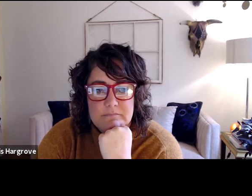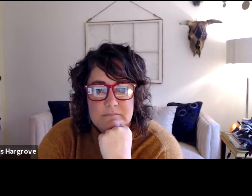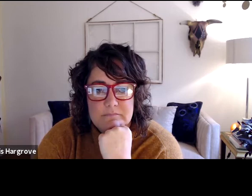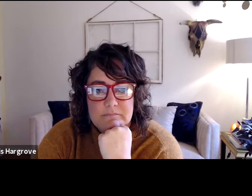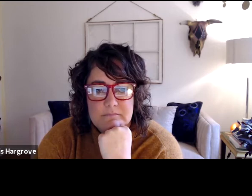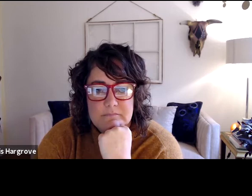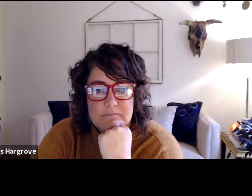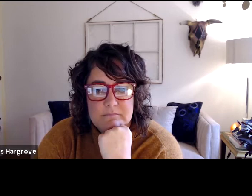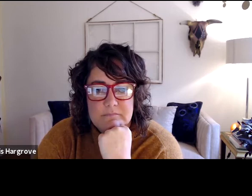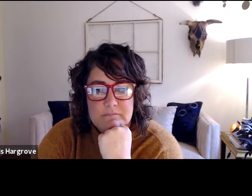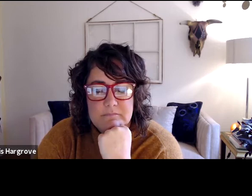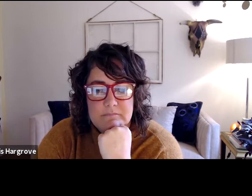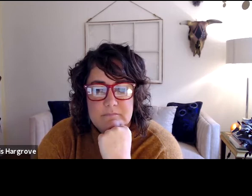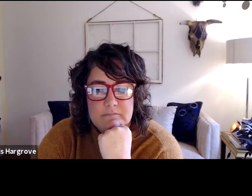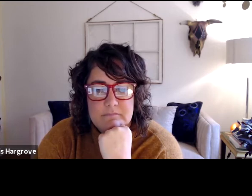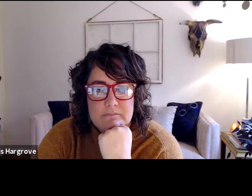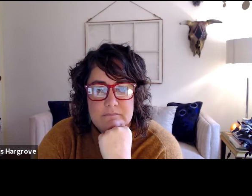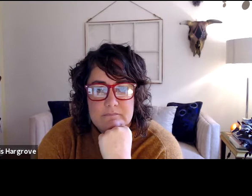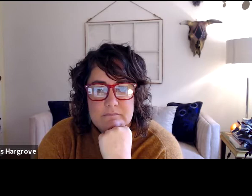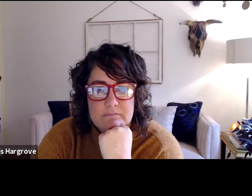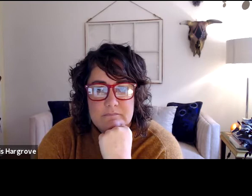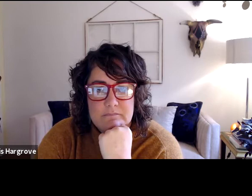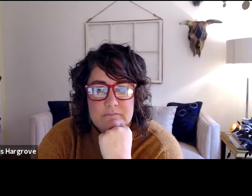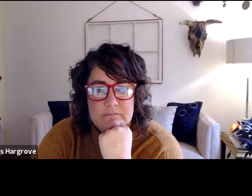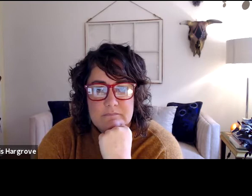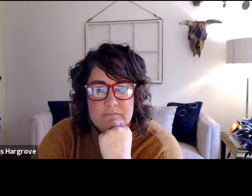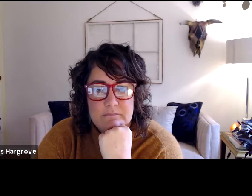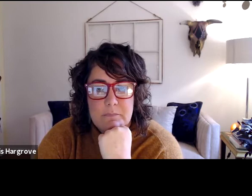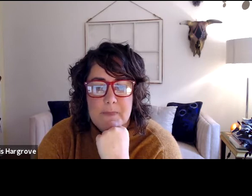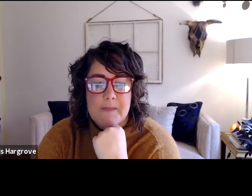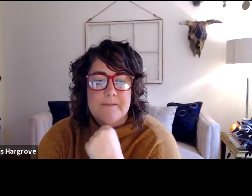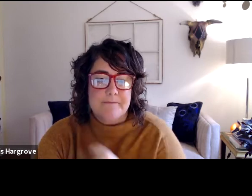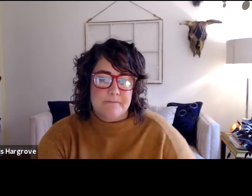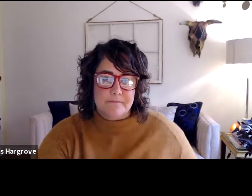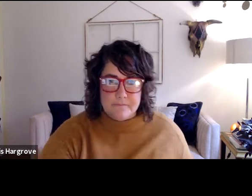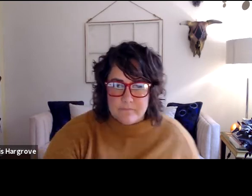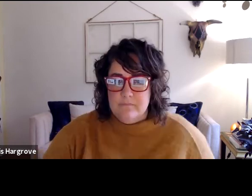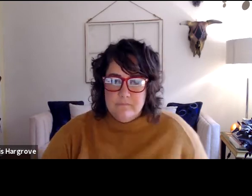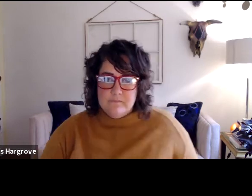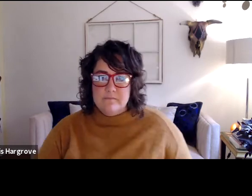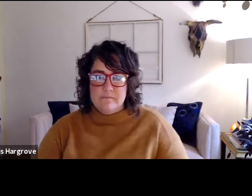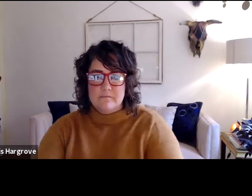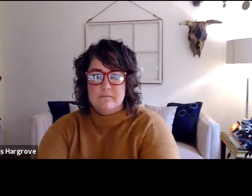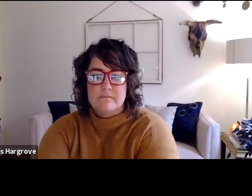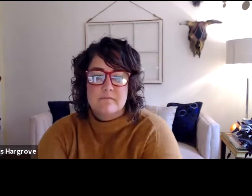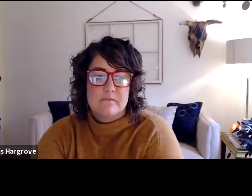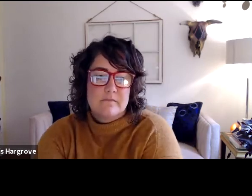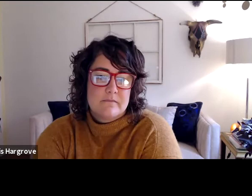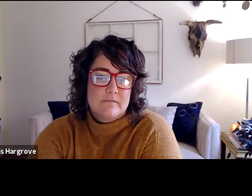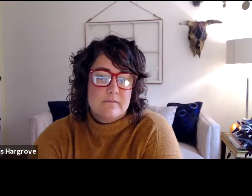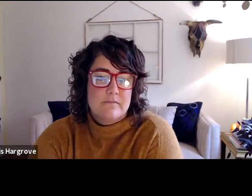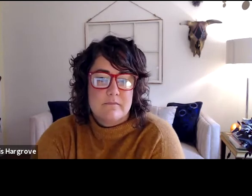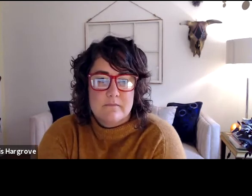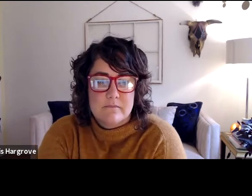seeing each other on the computer, I think maybe people were a little more relaxed in their own environment. The